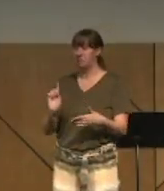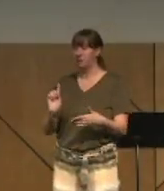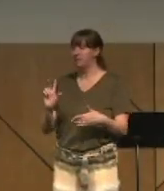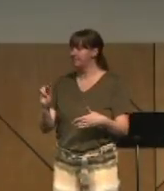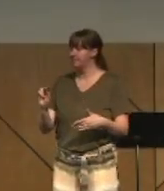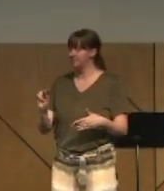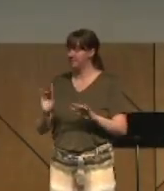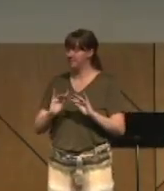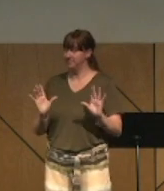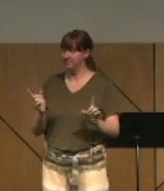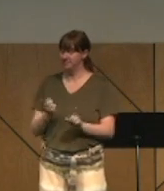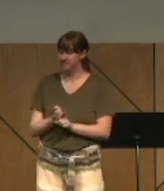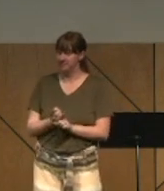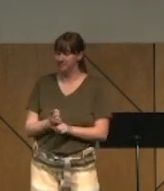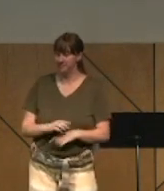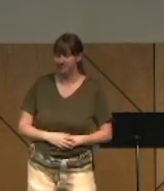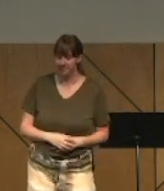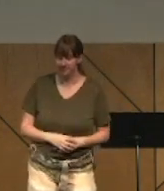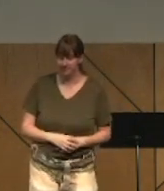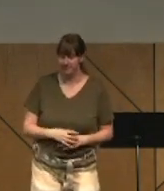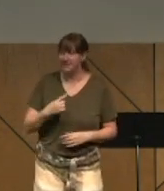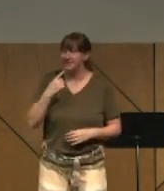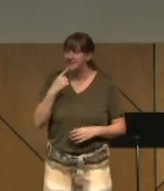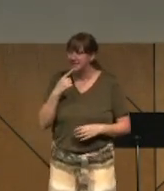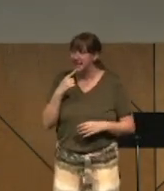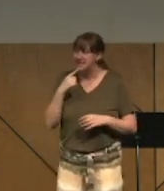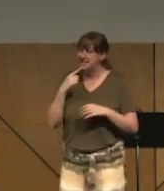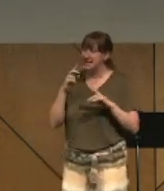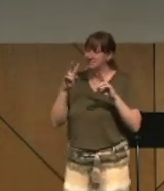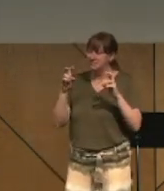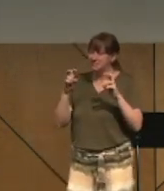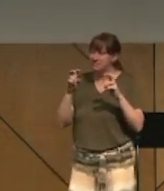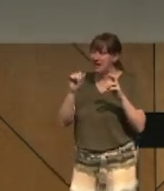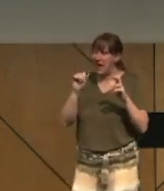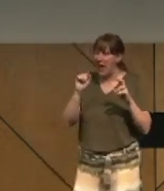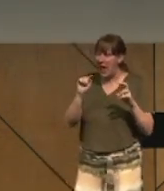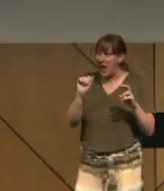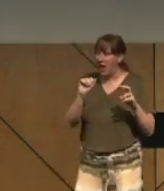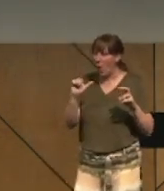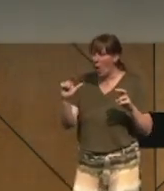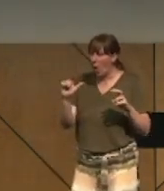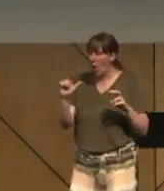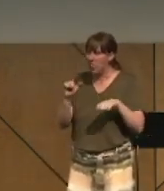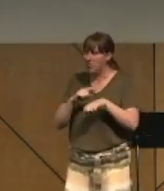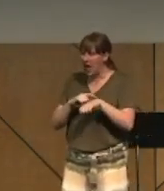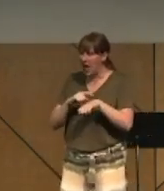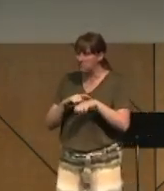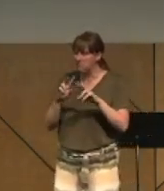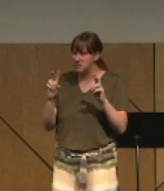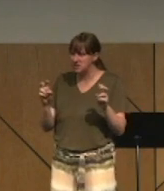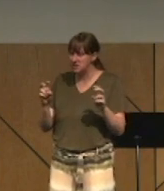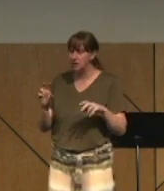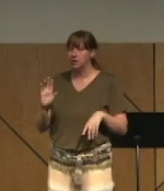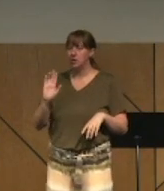zoom in here on at all times. When your marriage is young and you're on your